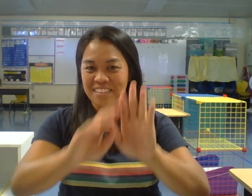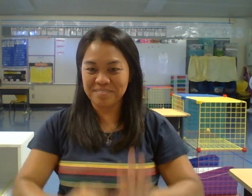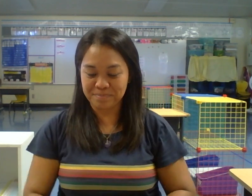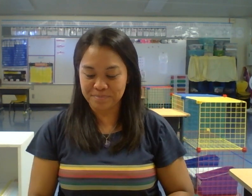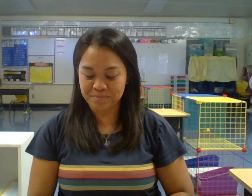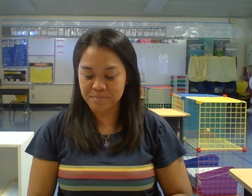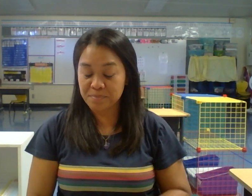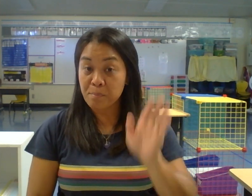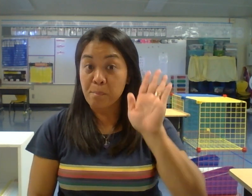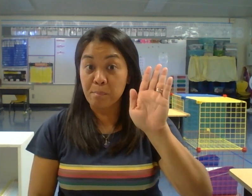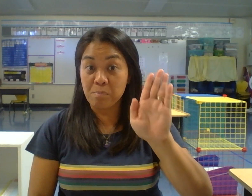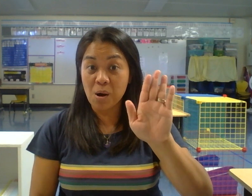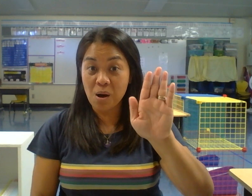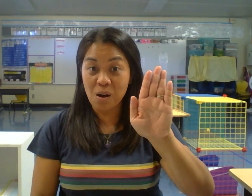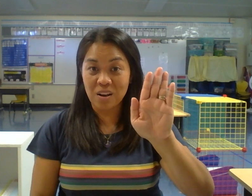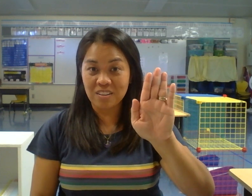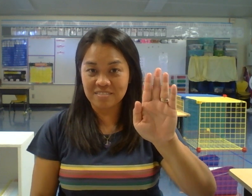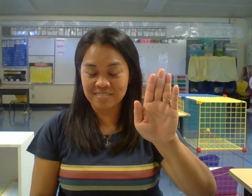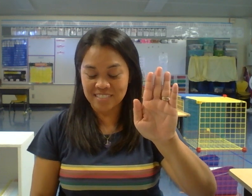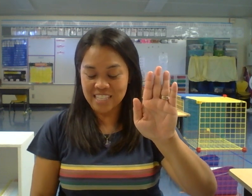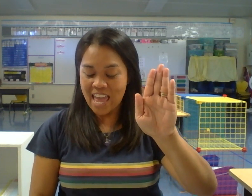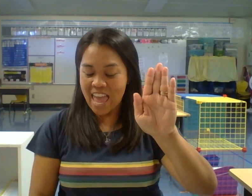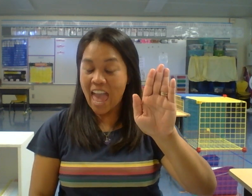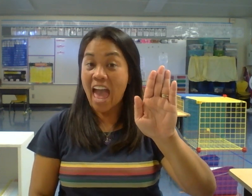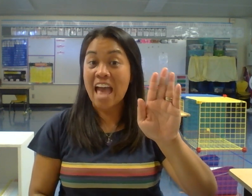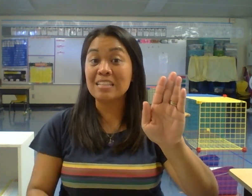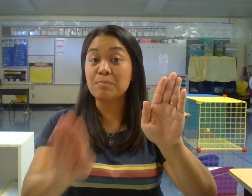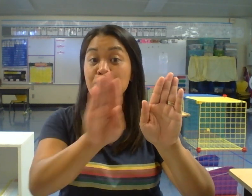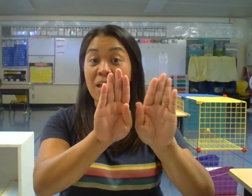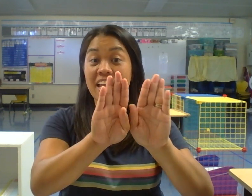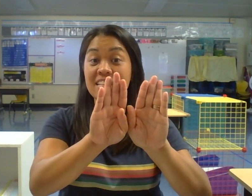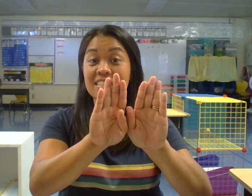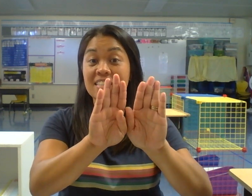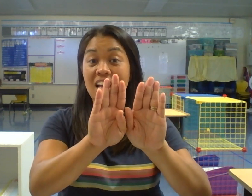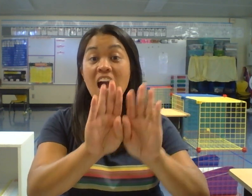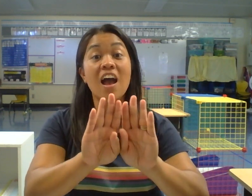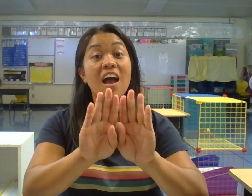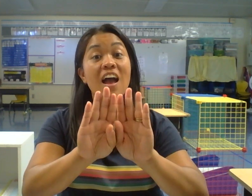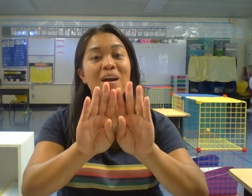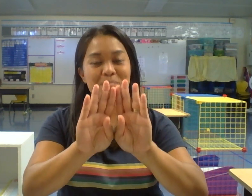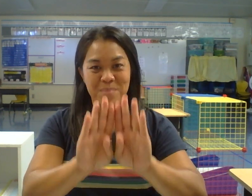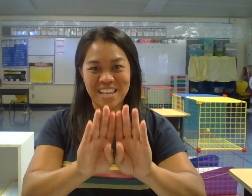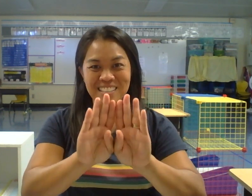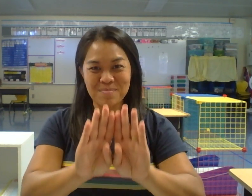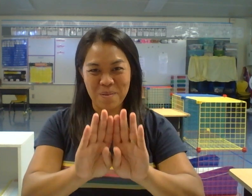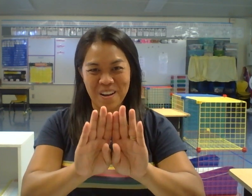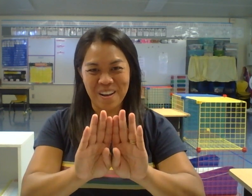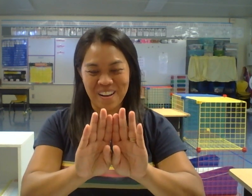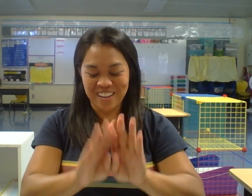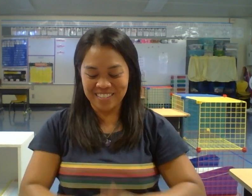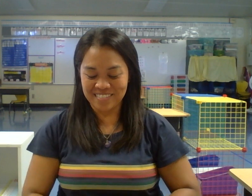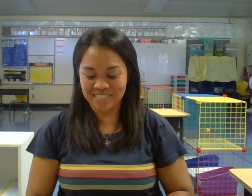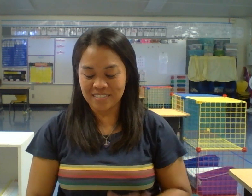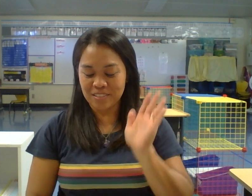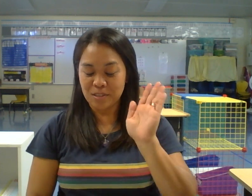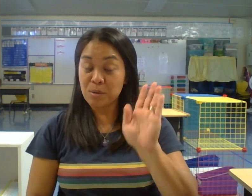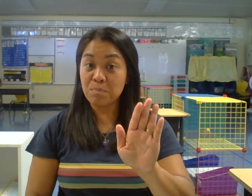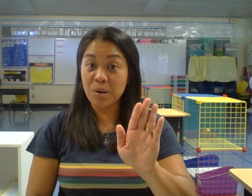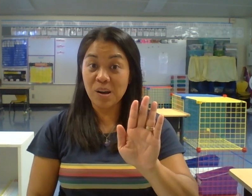Ball. Add base. Baseball. Ball.